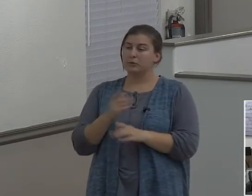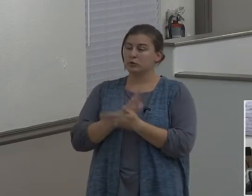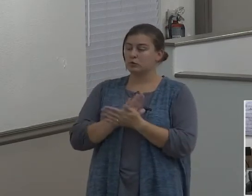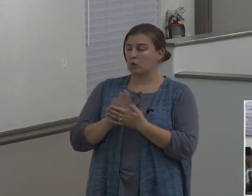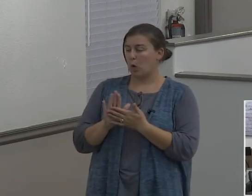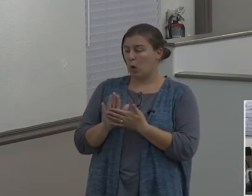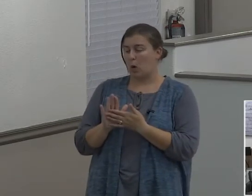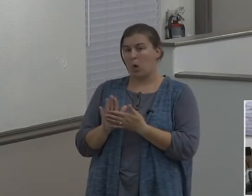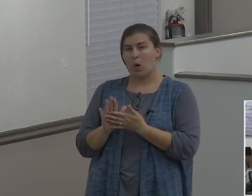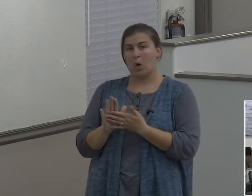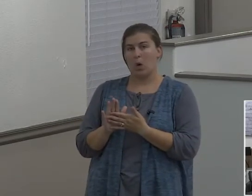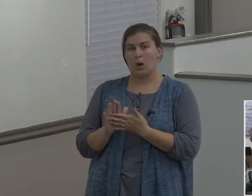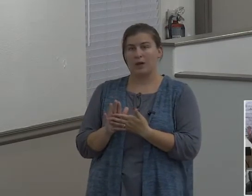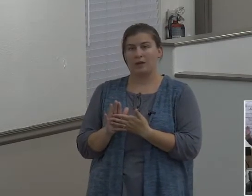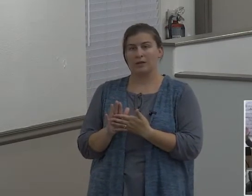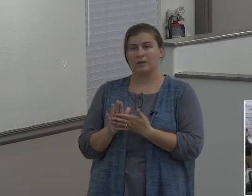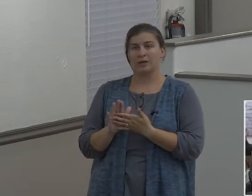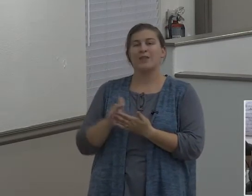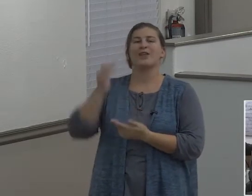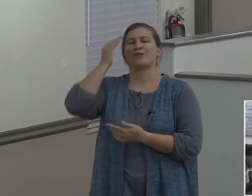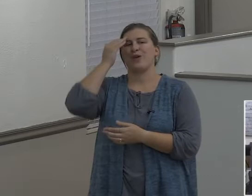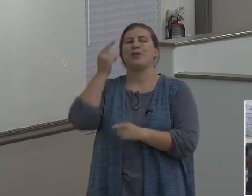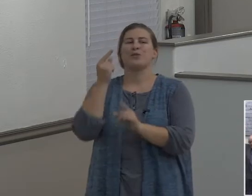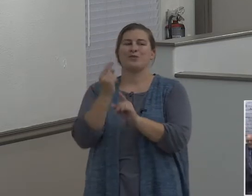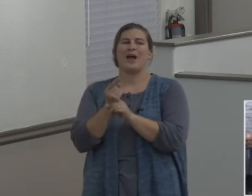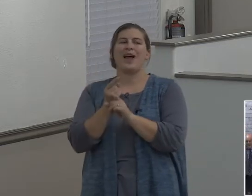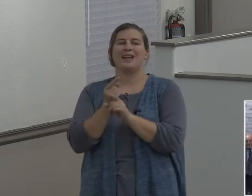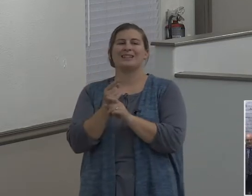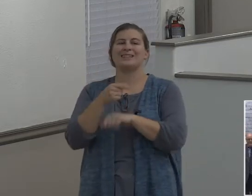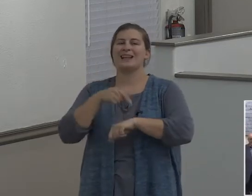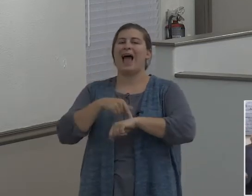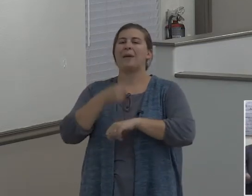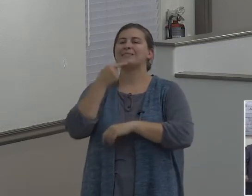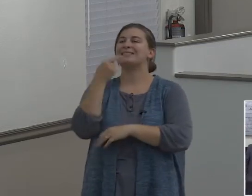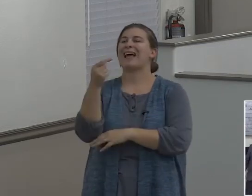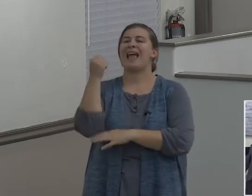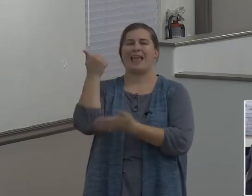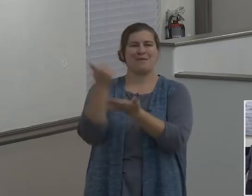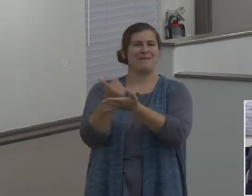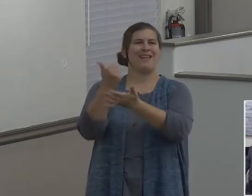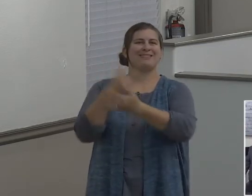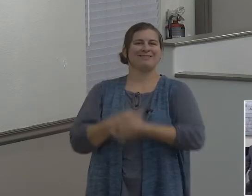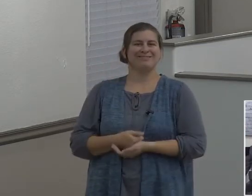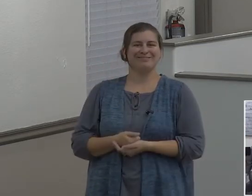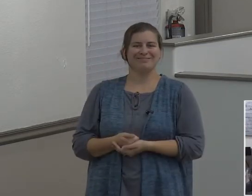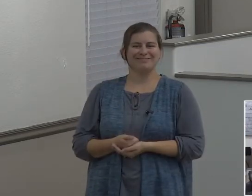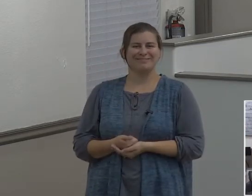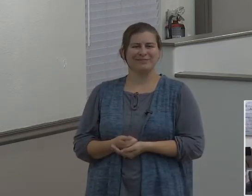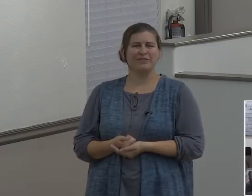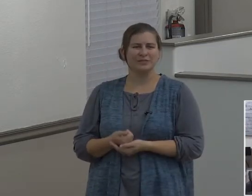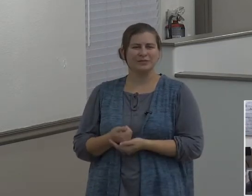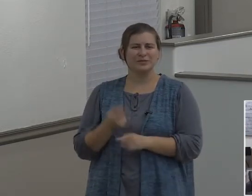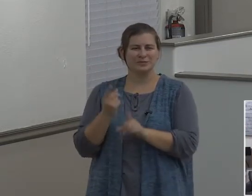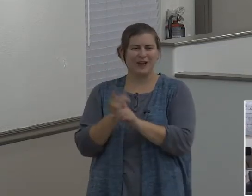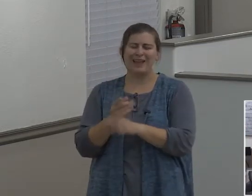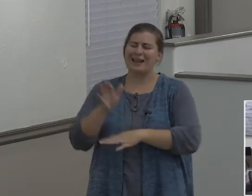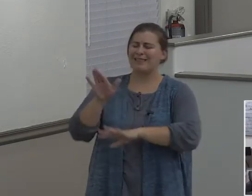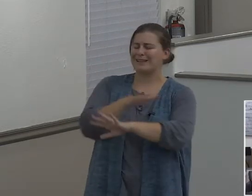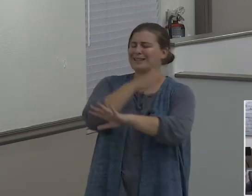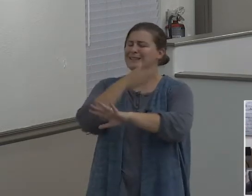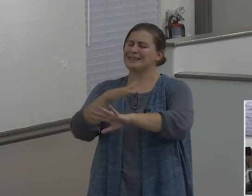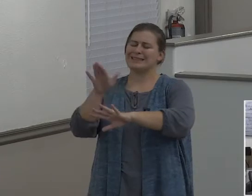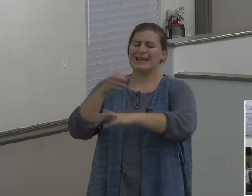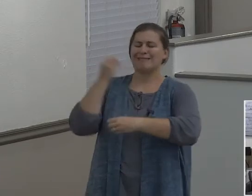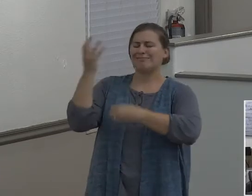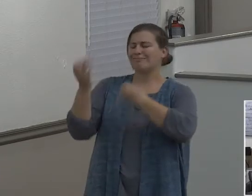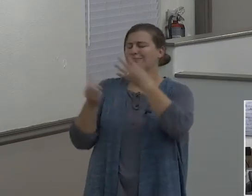they know the right spots in the service to amen, you know, and stuff. And they sing, and, and they probably,